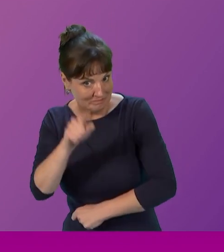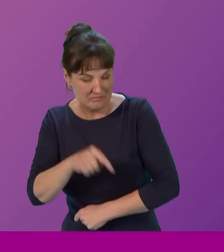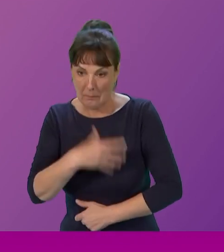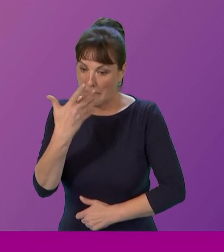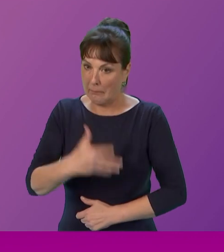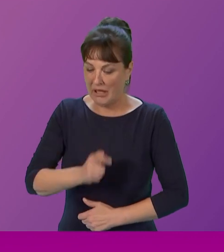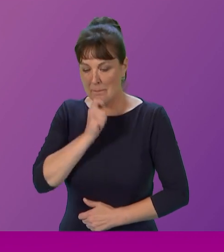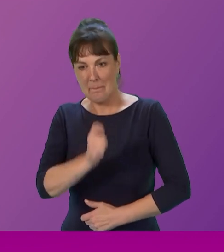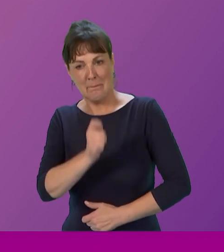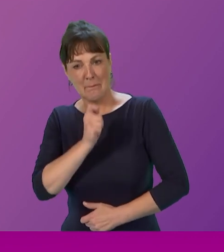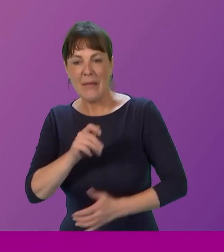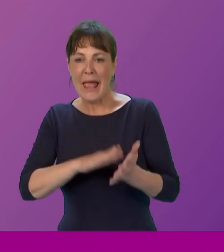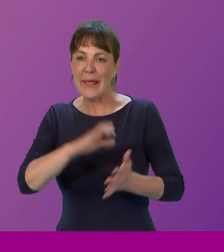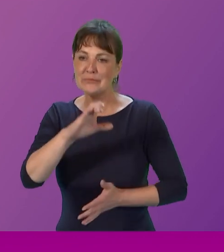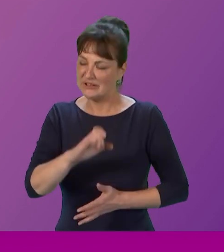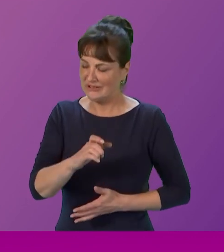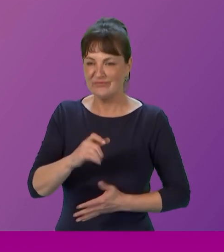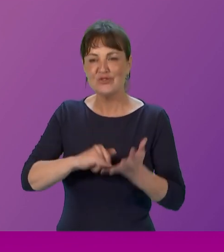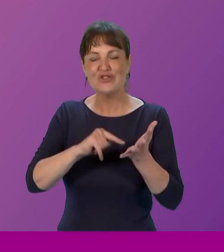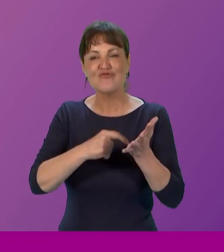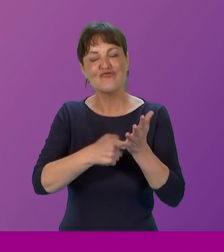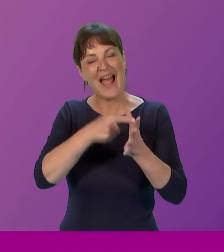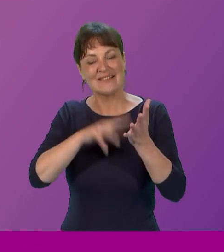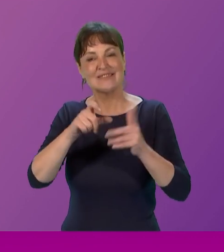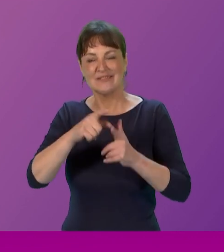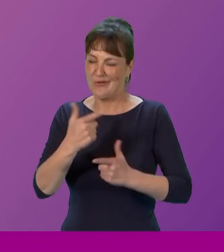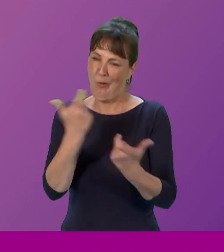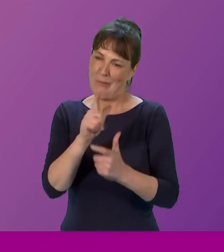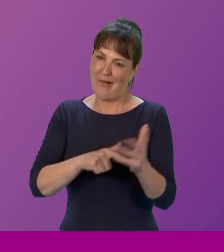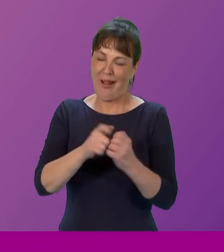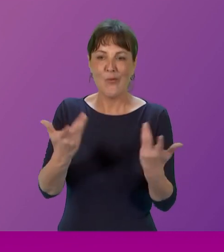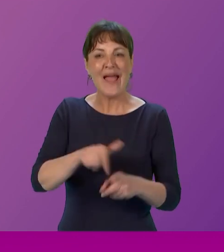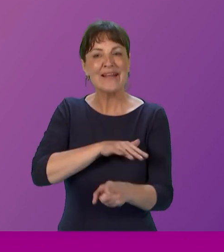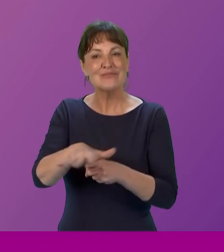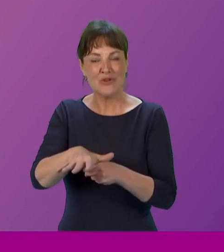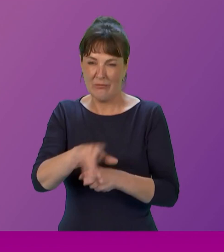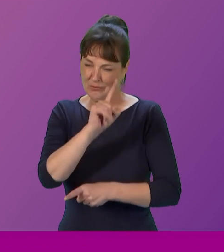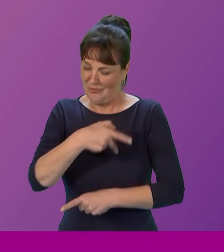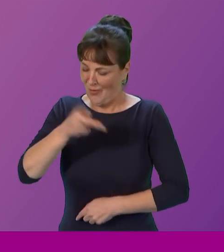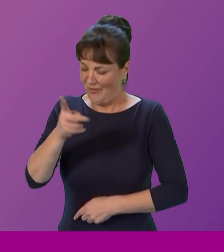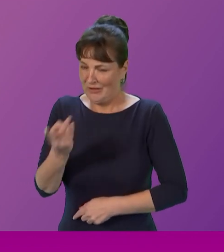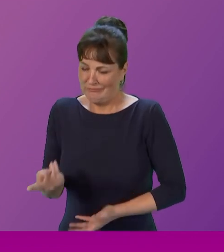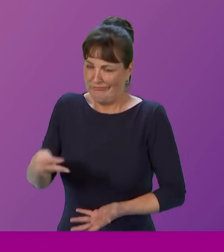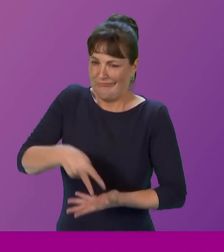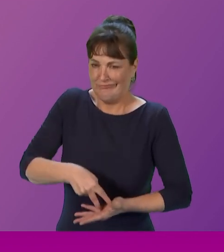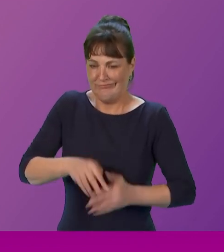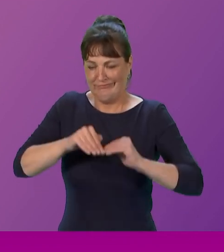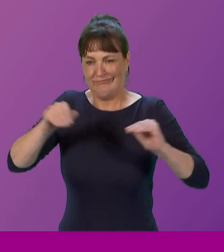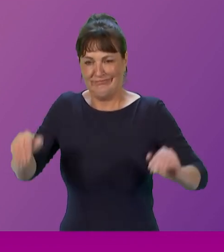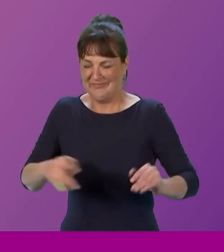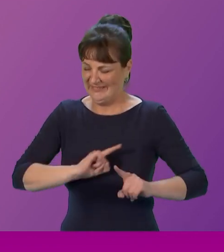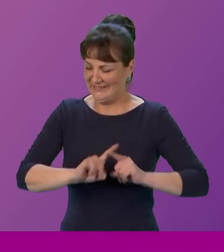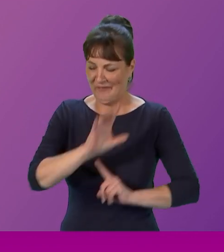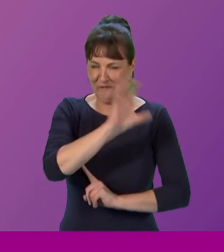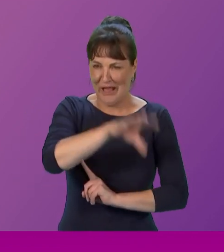Edinburgh and has taken to the stage many times on many occasions in many venues. We're very fortunate to have her